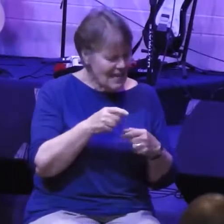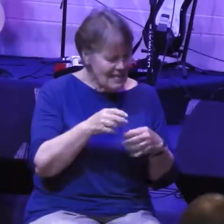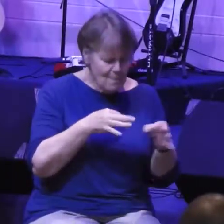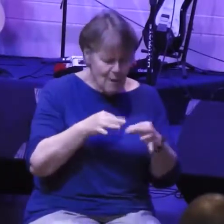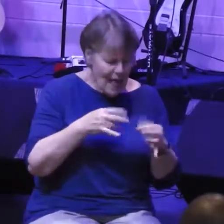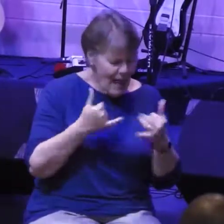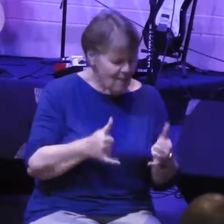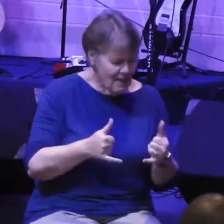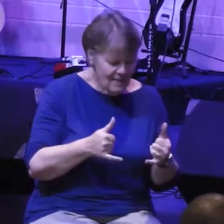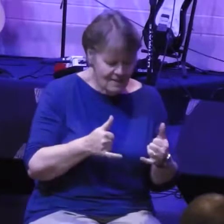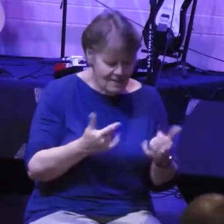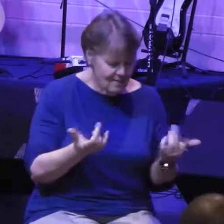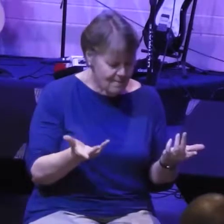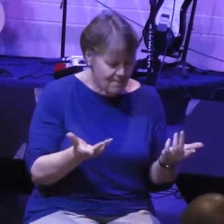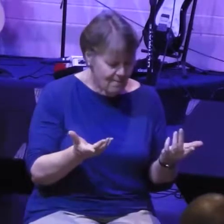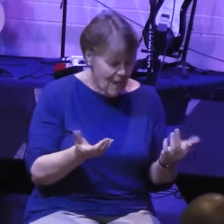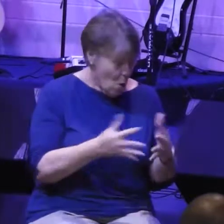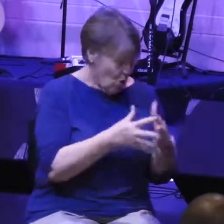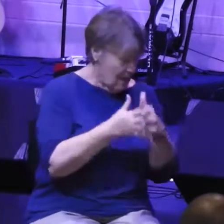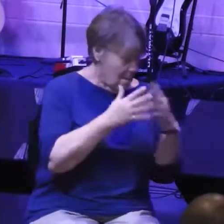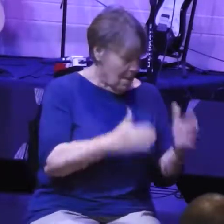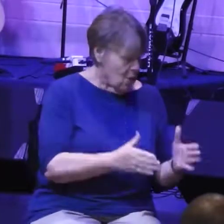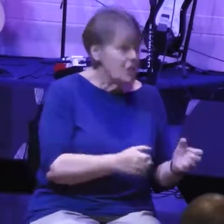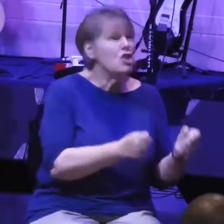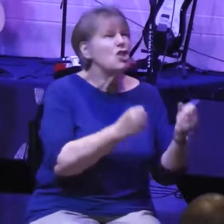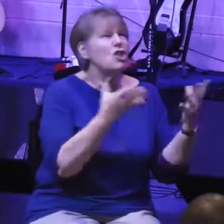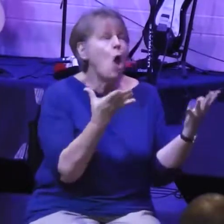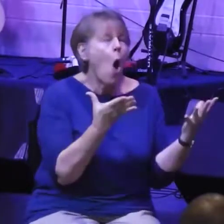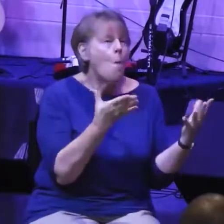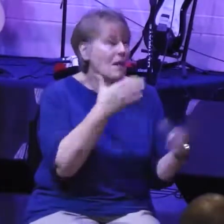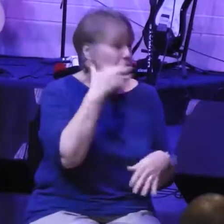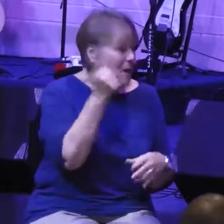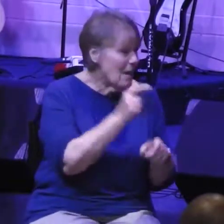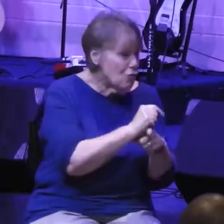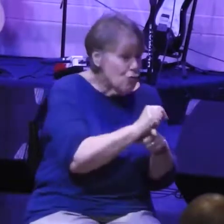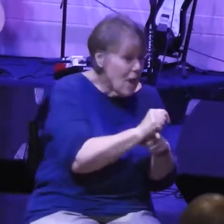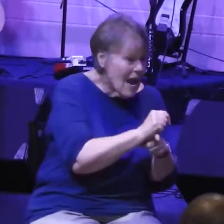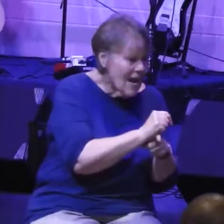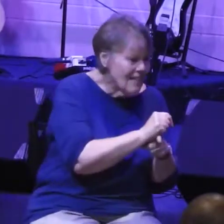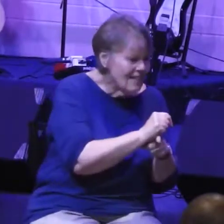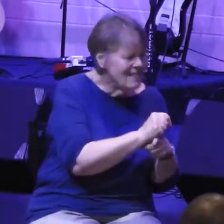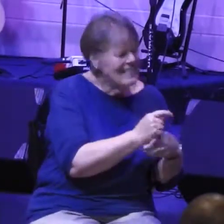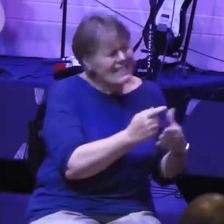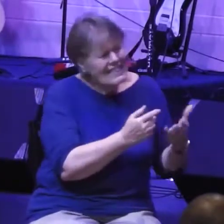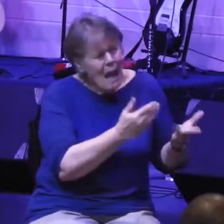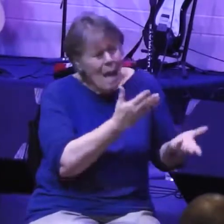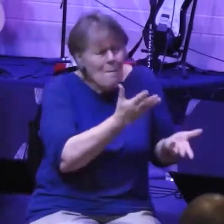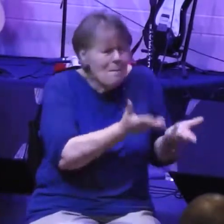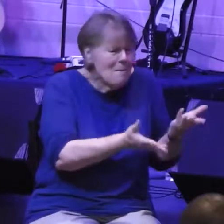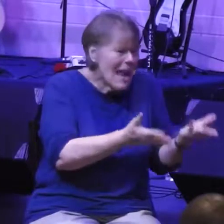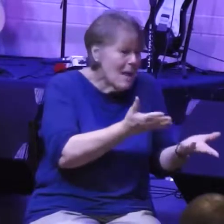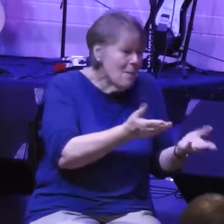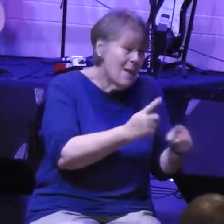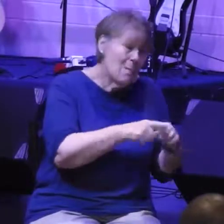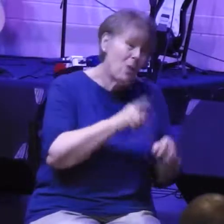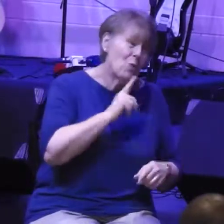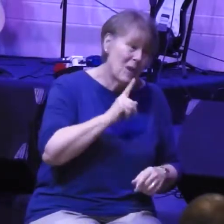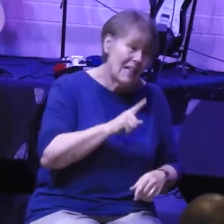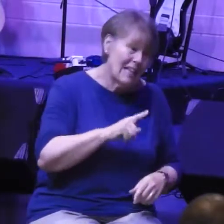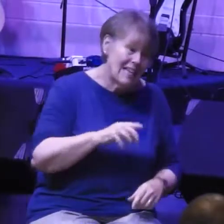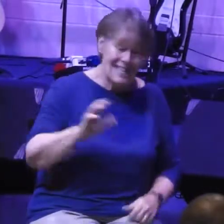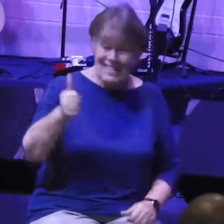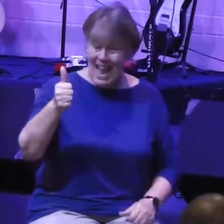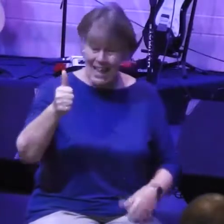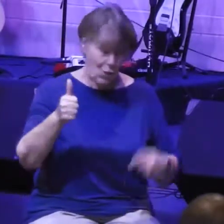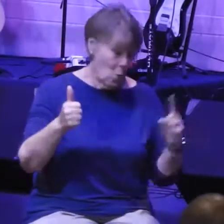that the Americans were just so much better trained? You know, maybe, but that wouldn't account for 10 times